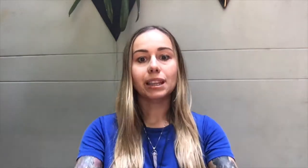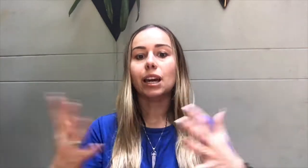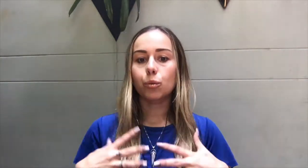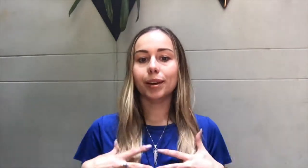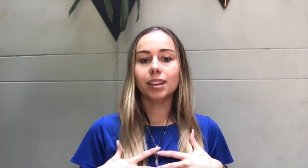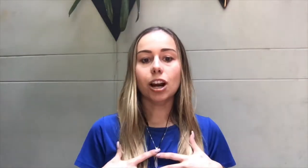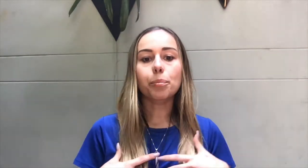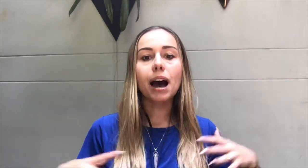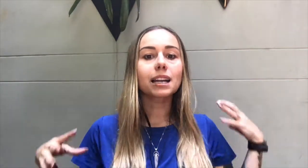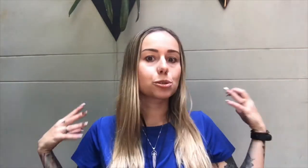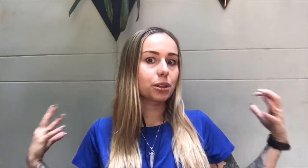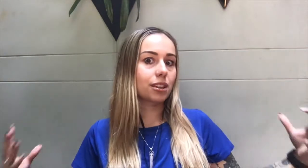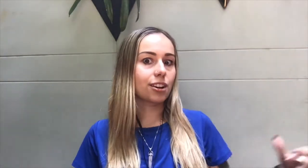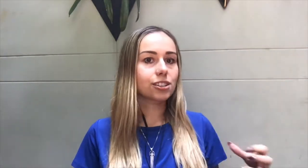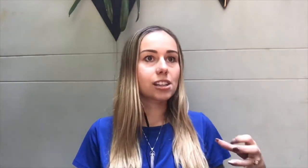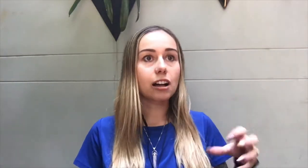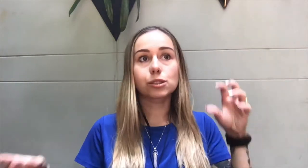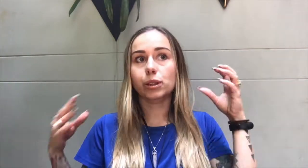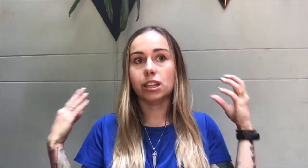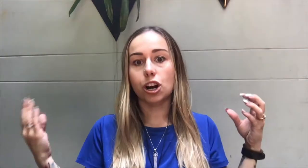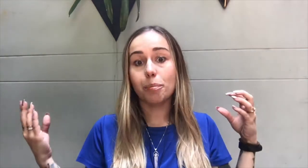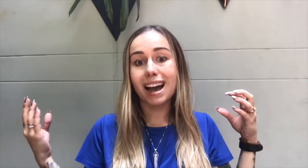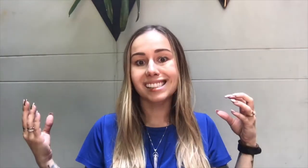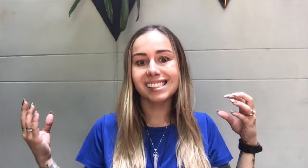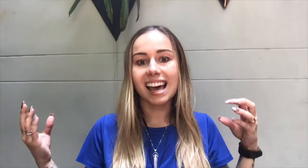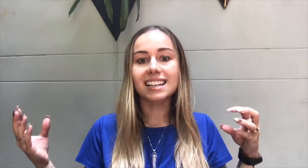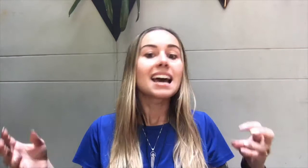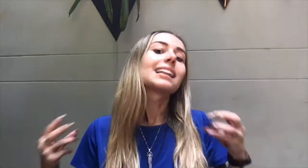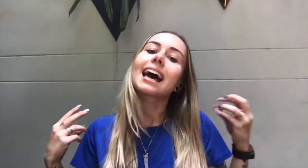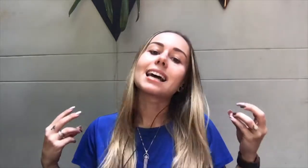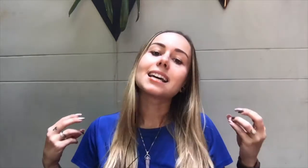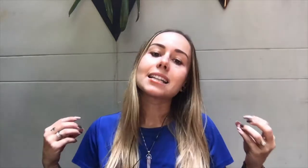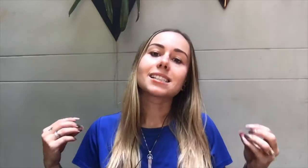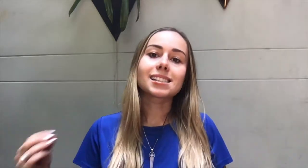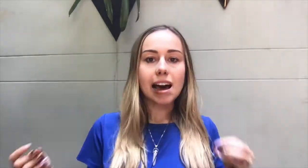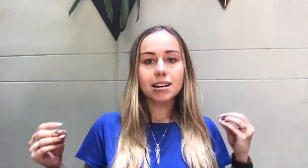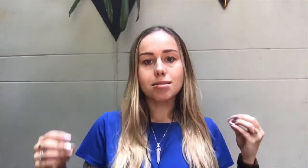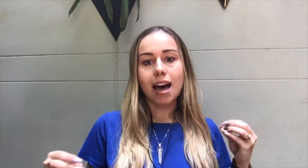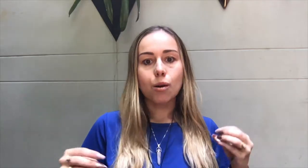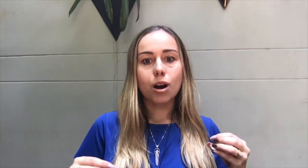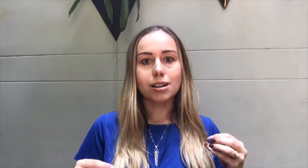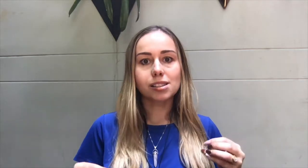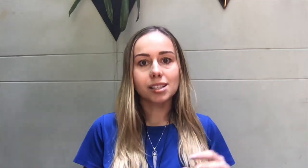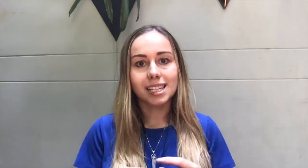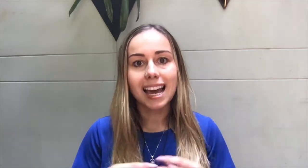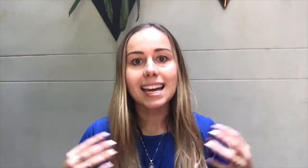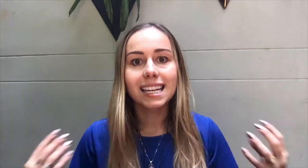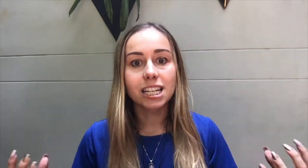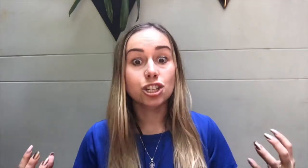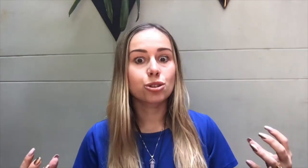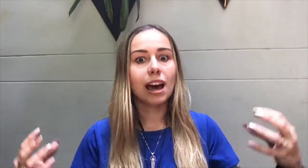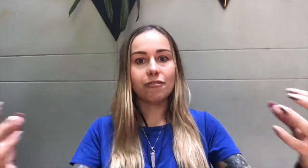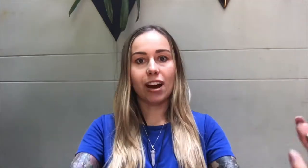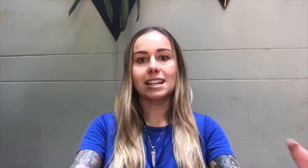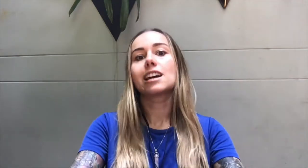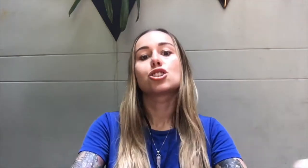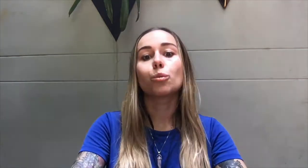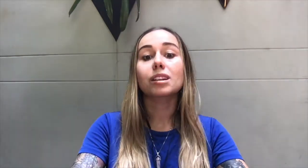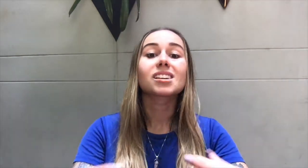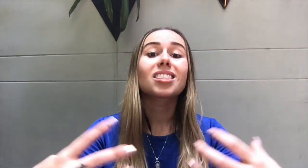like within our bodies, within ourselves, within our mindset that does not allow us to get into that financial wealth. A